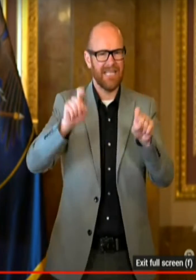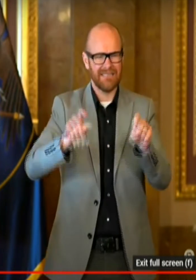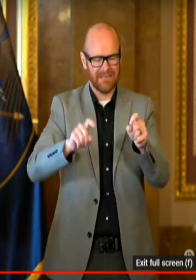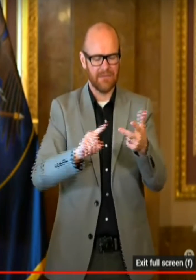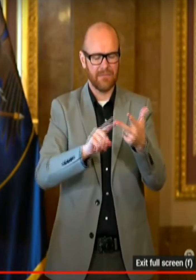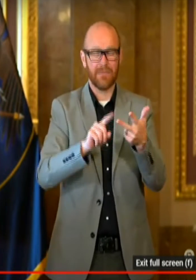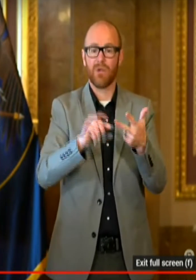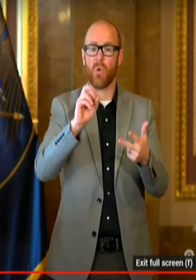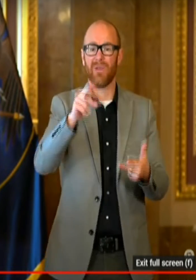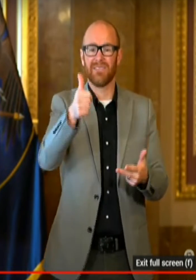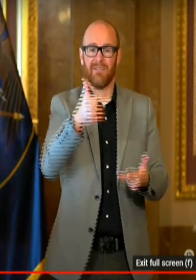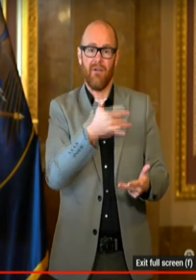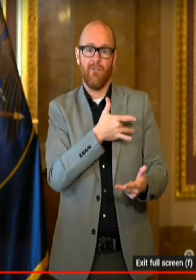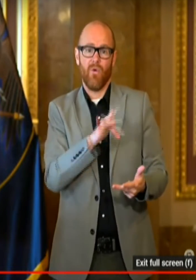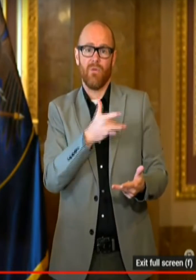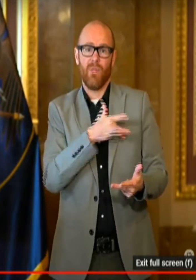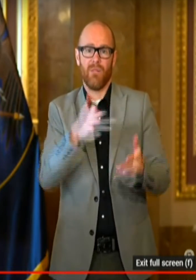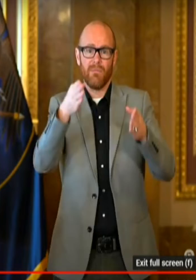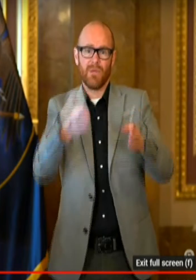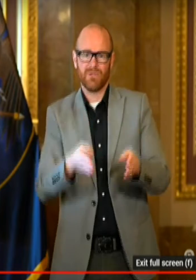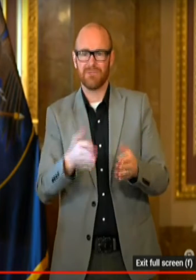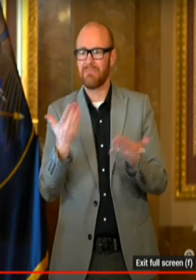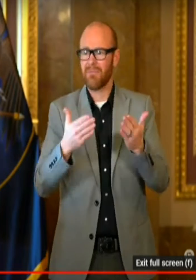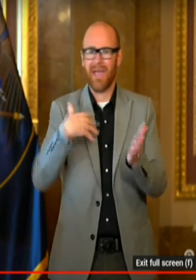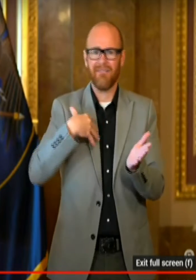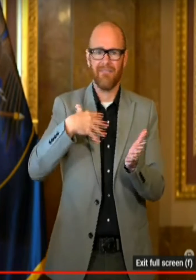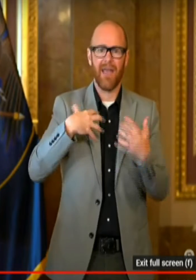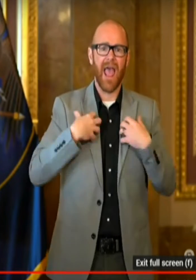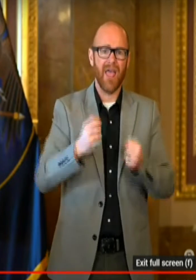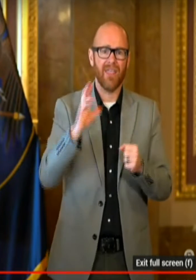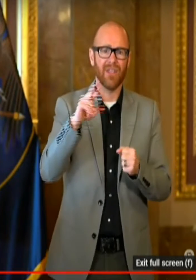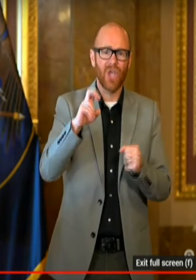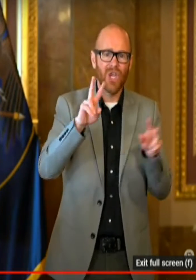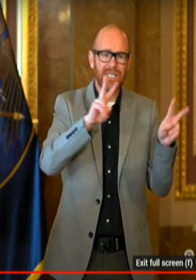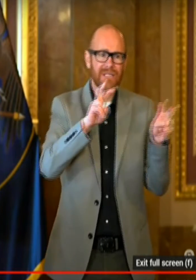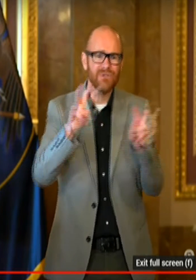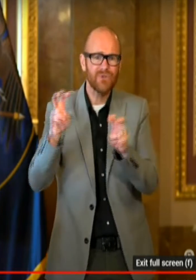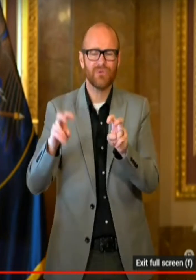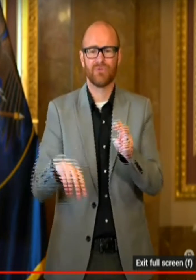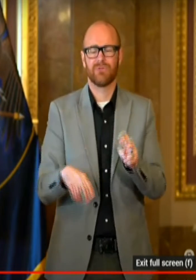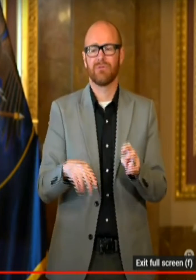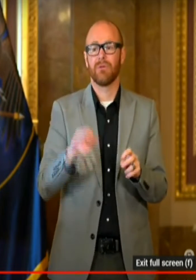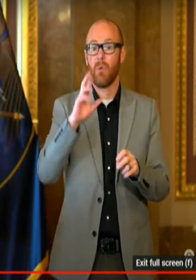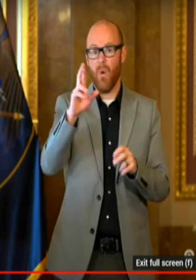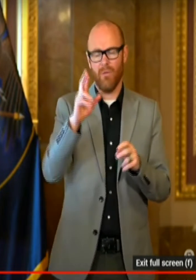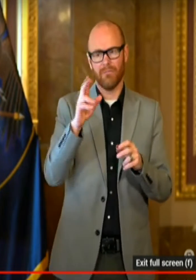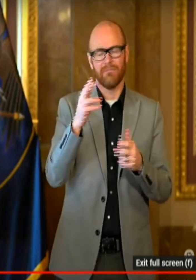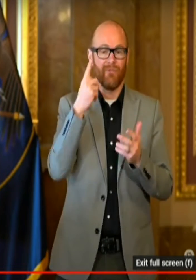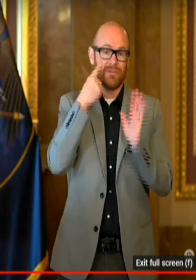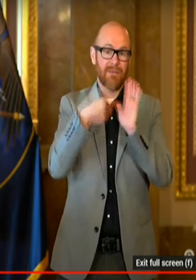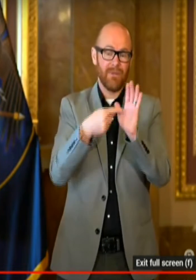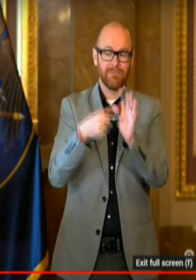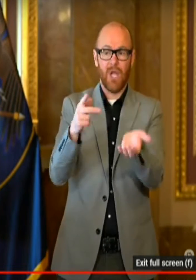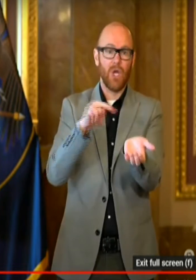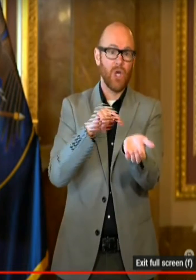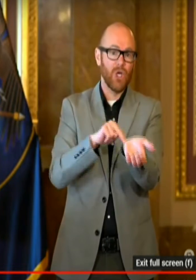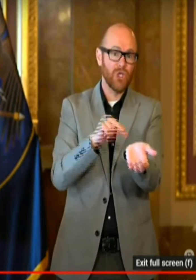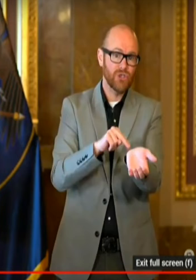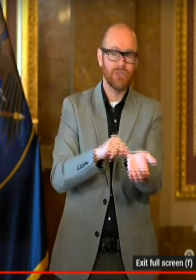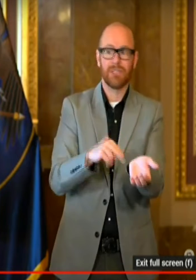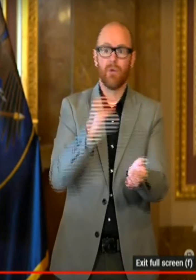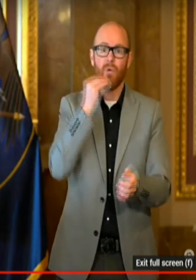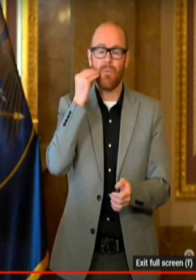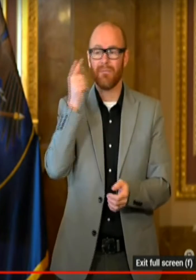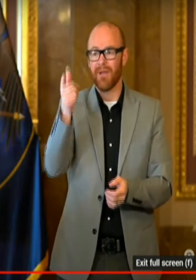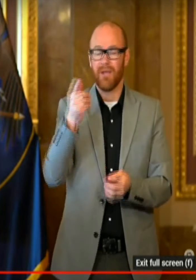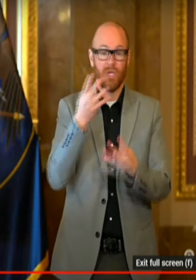populations, and those who work with them. So again, like the healthcare settings, long-term care facilities, congregate living or correction facilities,